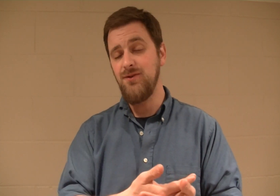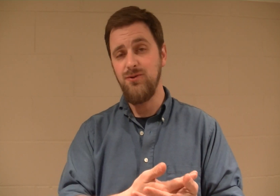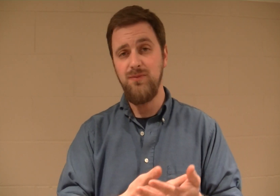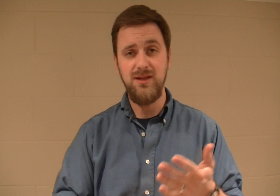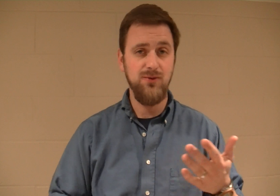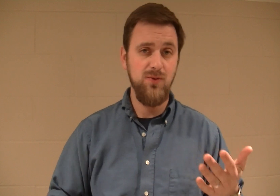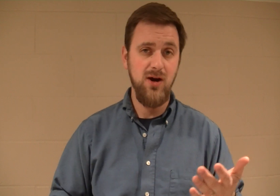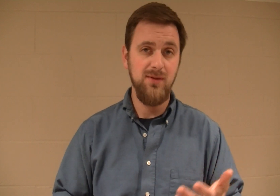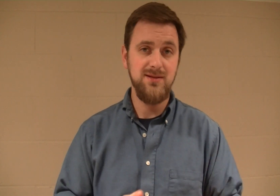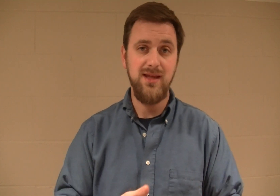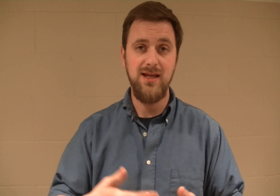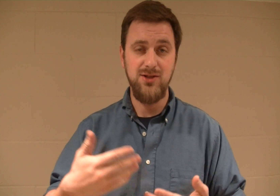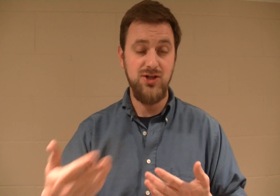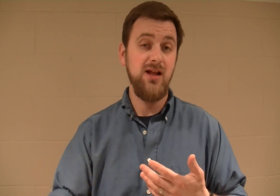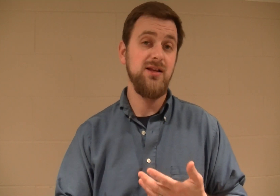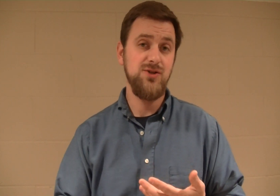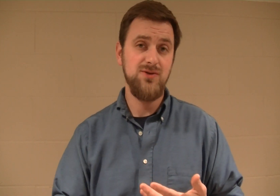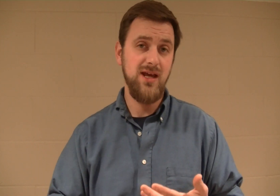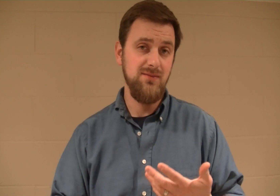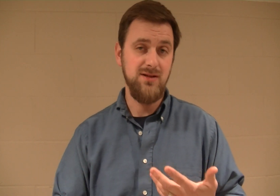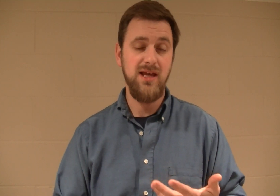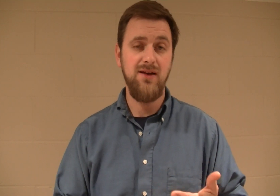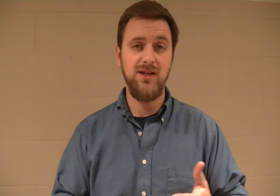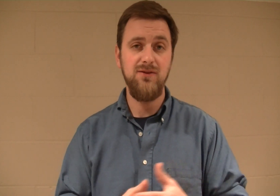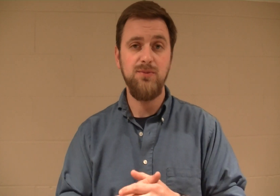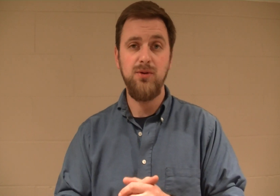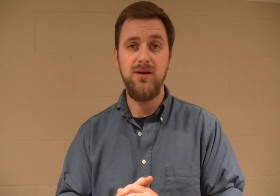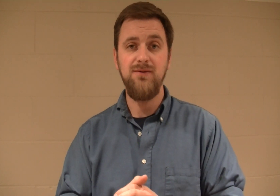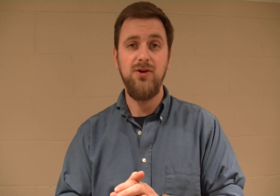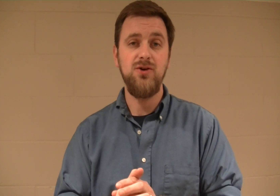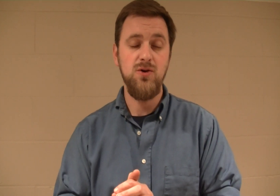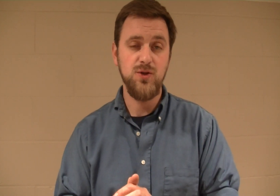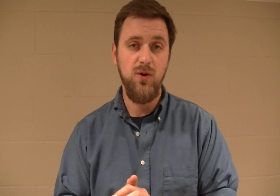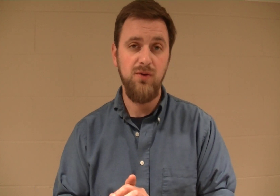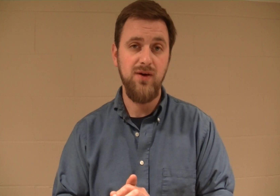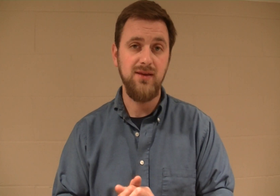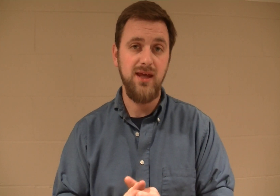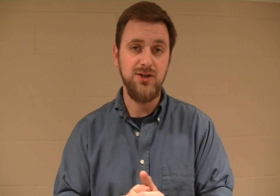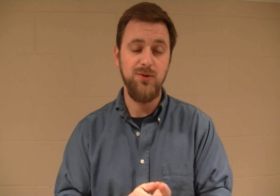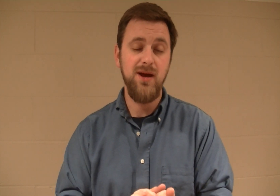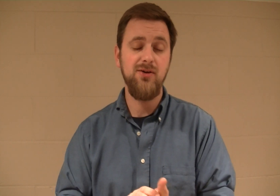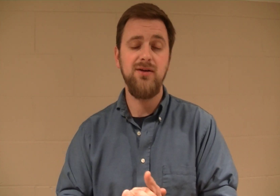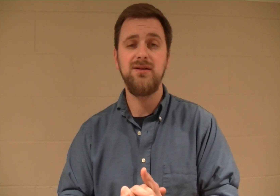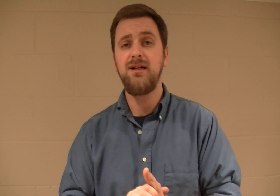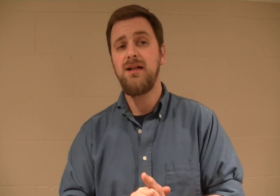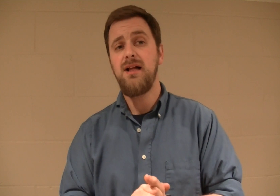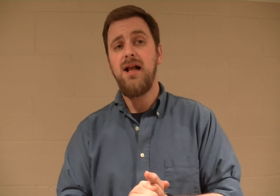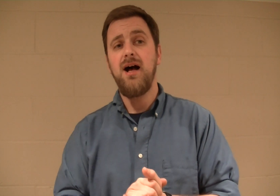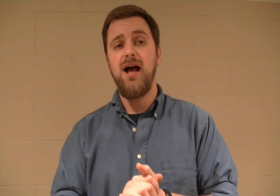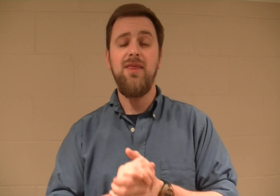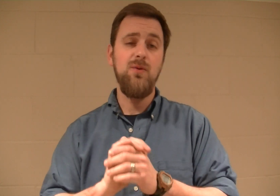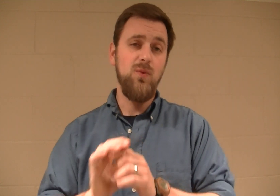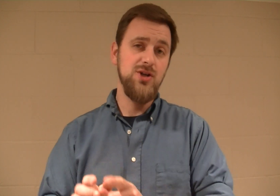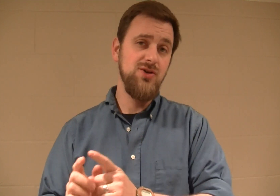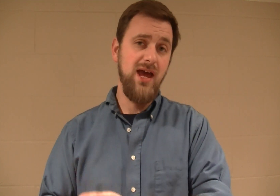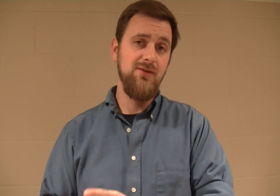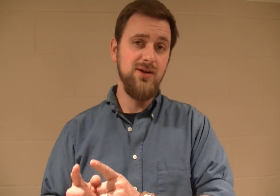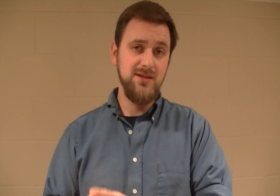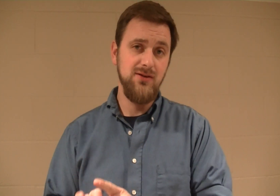you meet the requirements, it's a shall issue state. means they have to give you the permit if there are no disqualifying things in your background. And then once you have a concealed